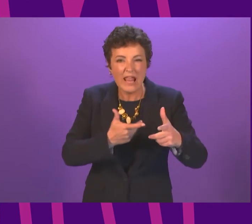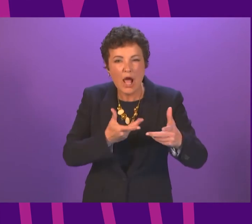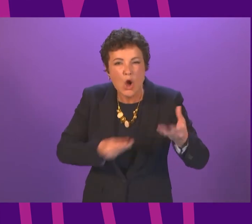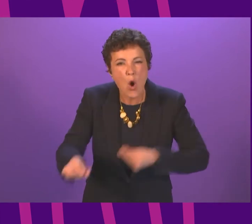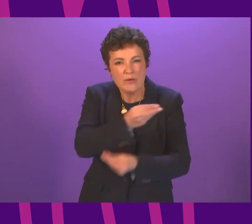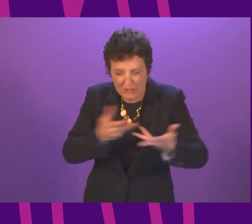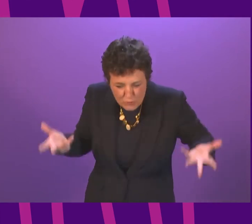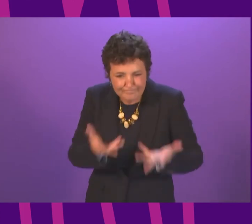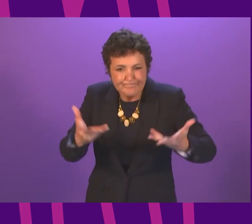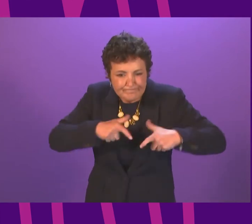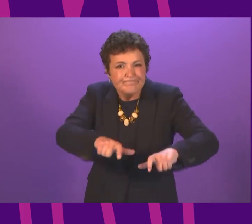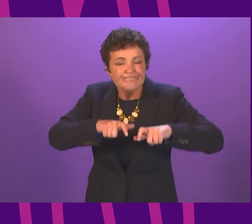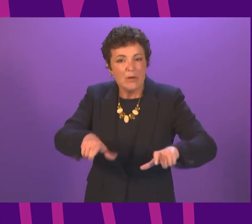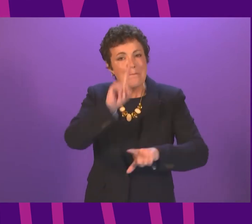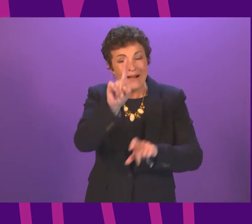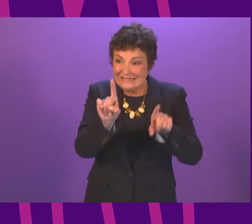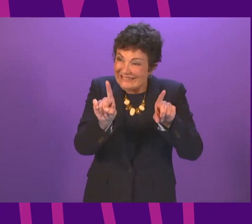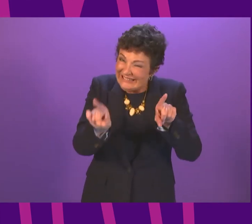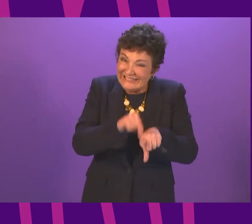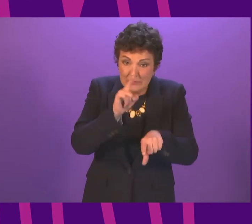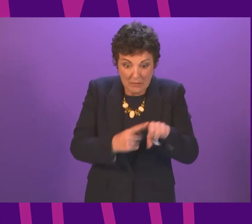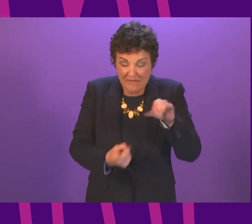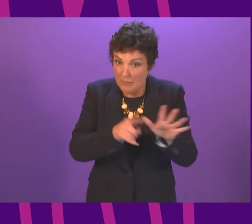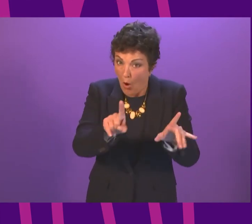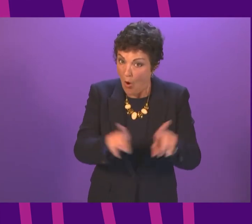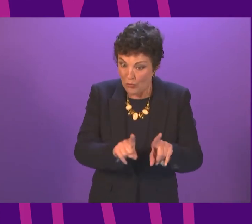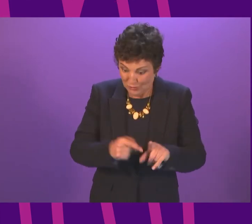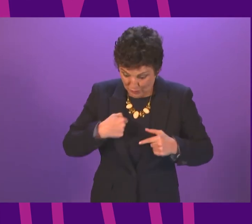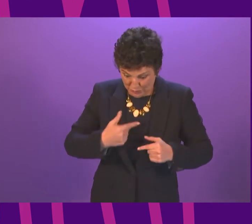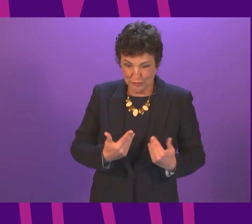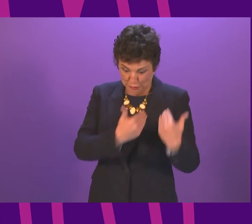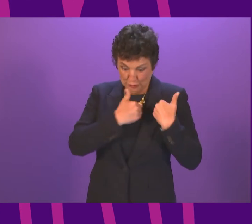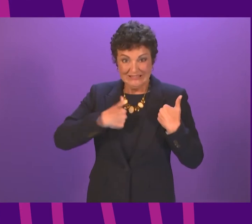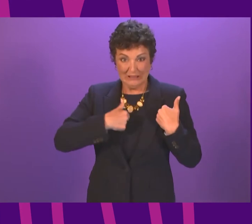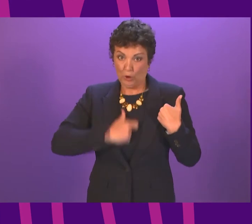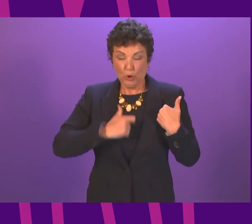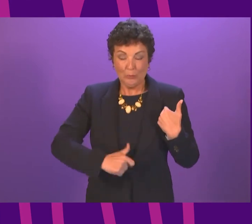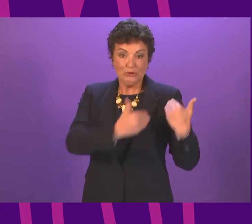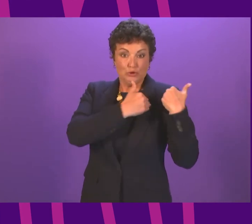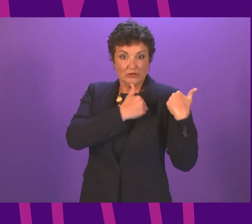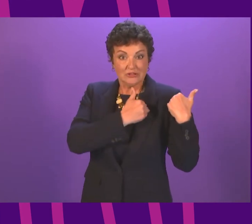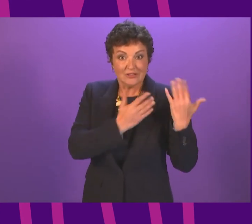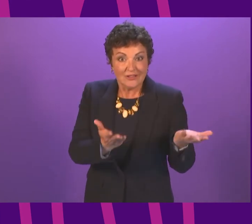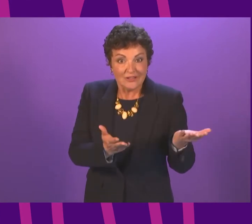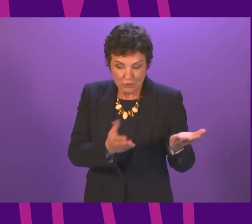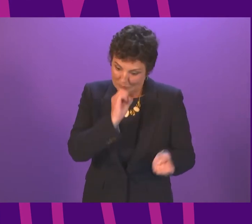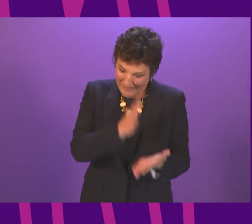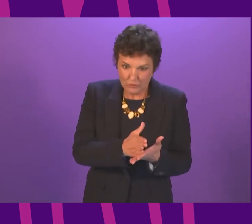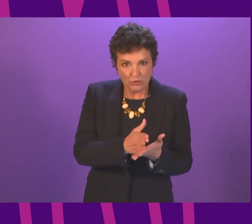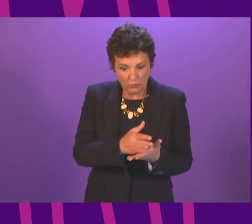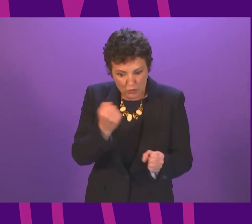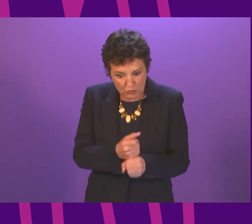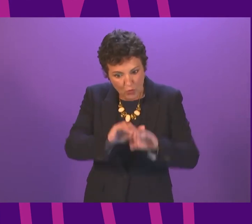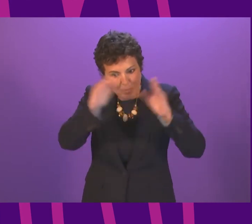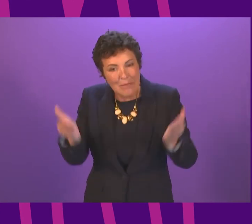But it is also vital, in fact, it is a moral imperative to do that in a way that meets our obligations to the planet and